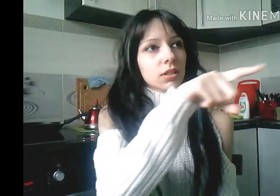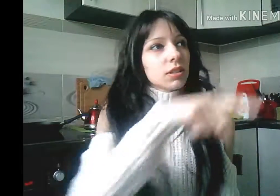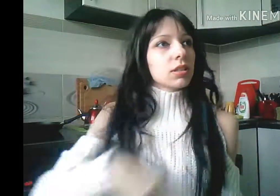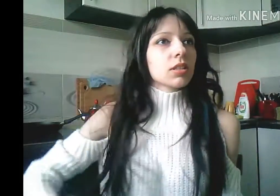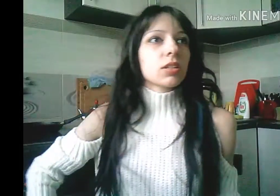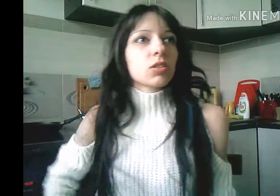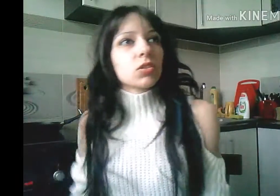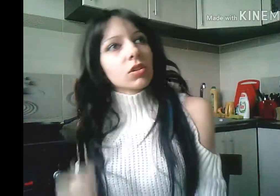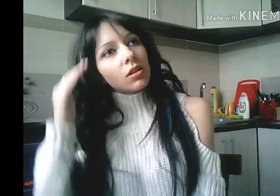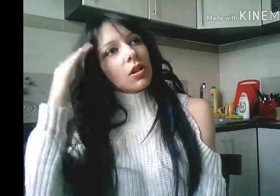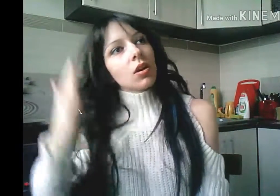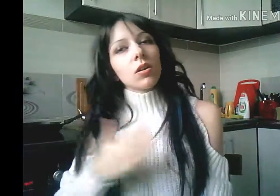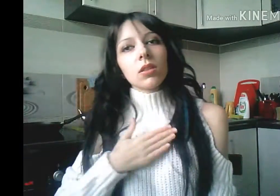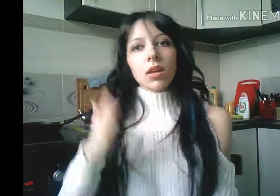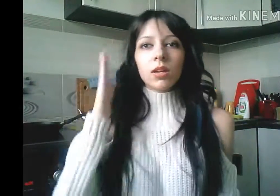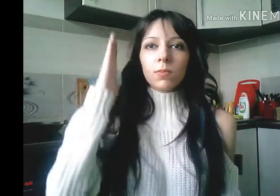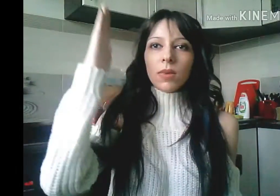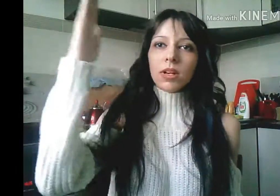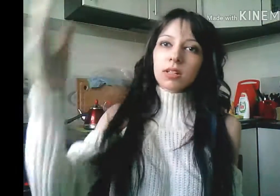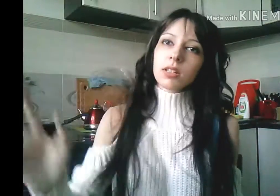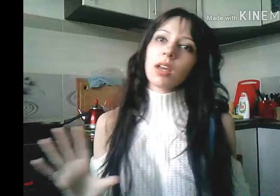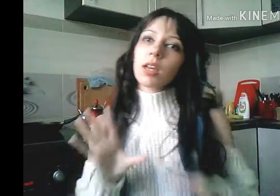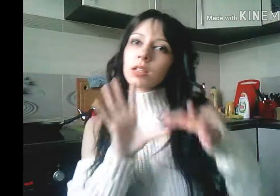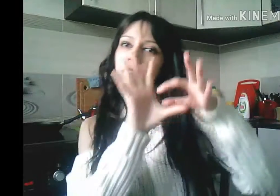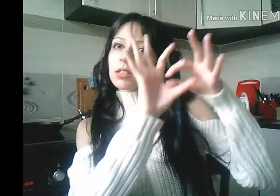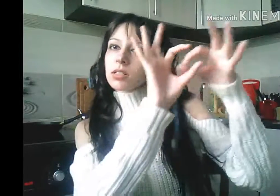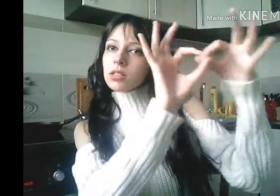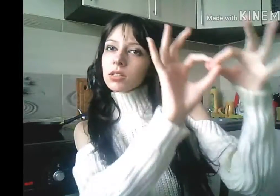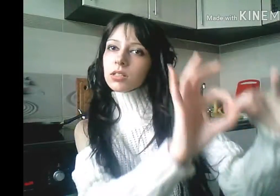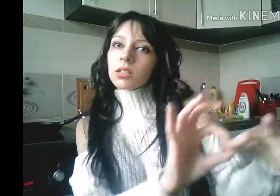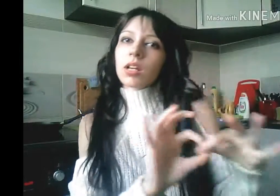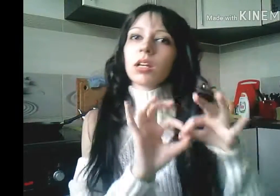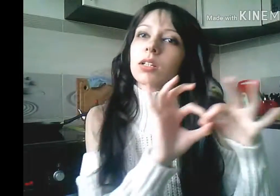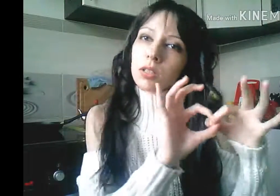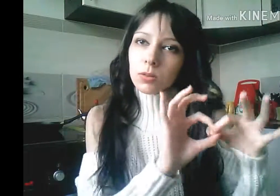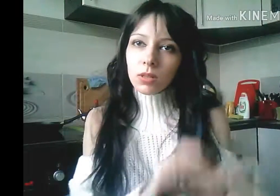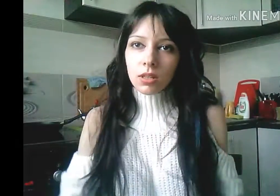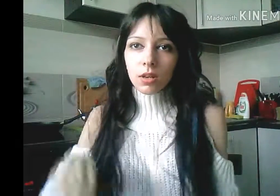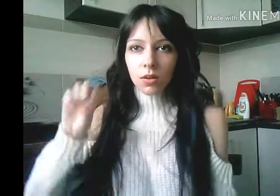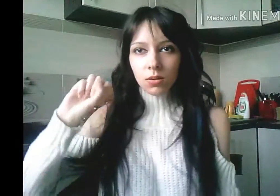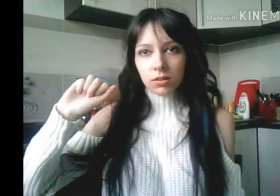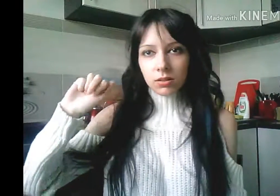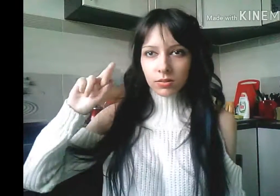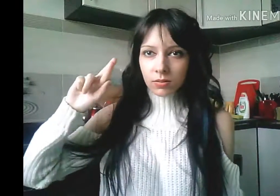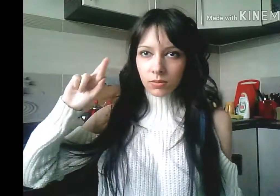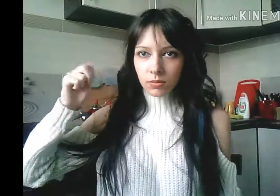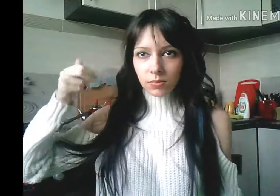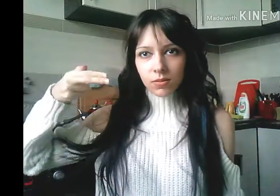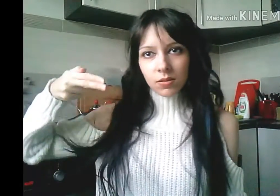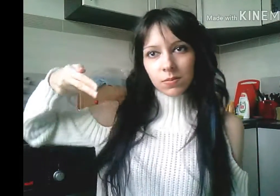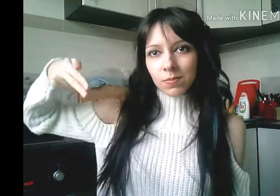Does she know that my destiny lies with her? Sarah,